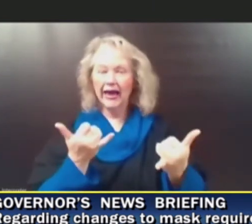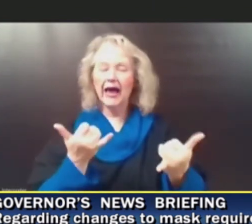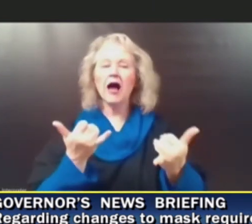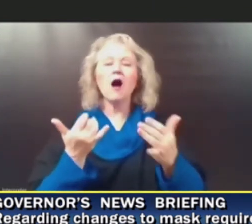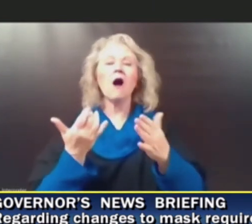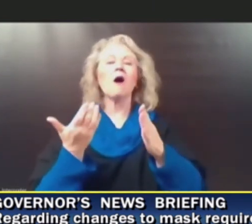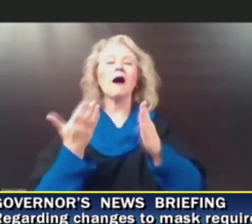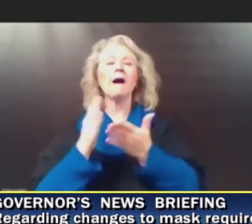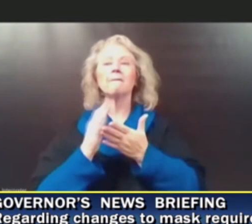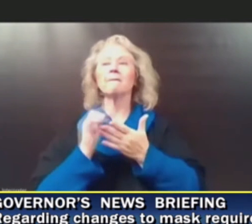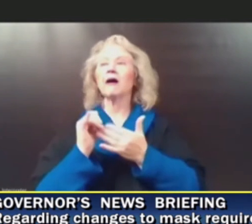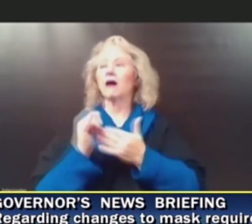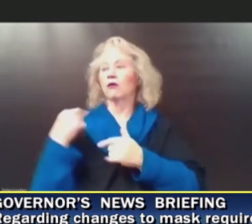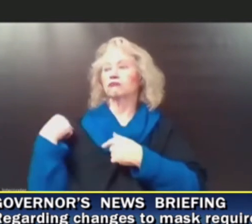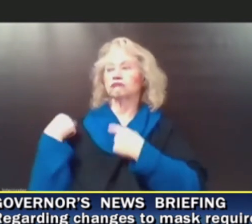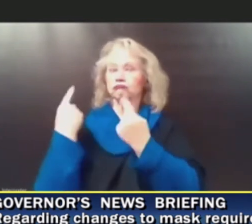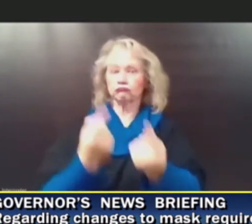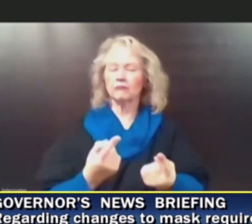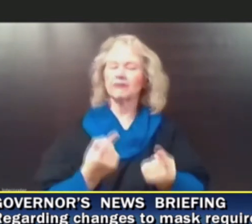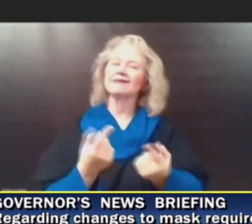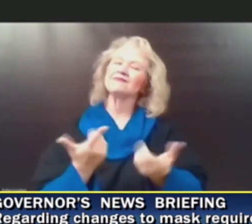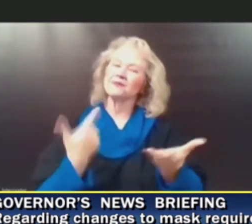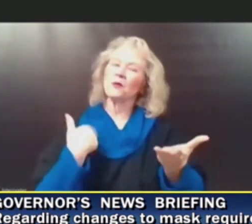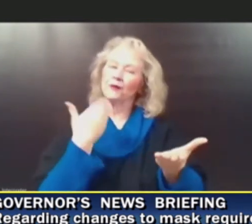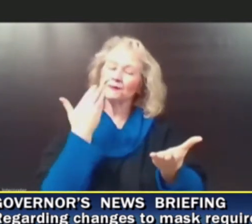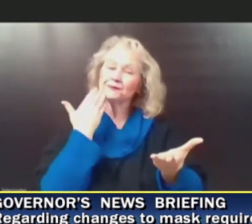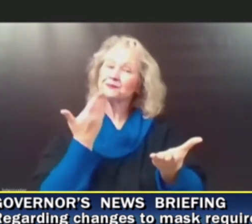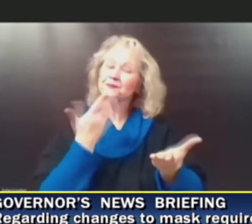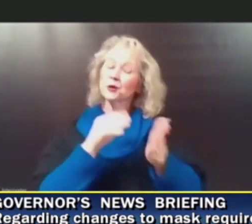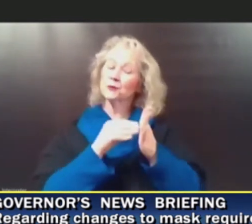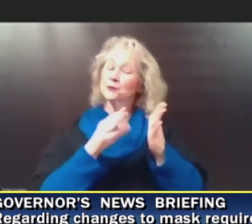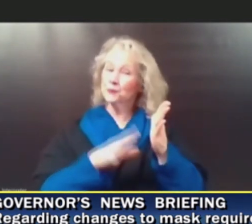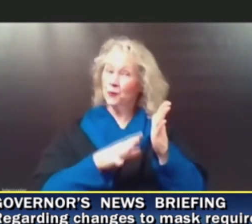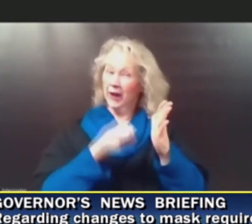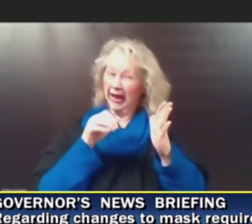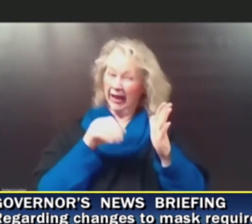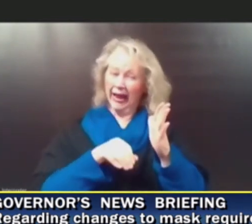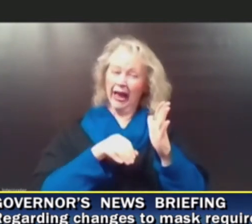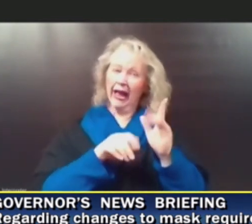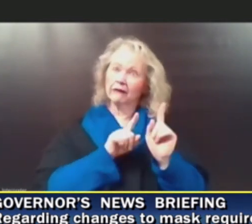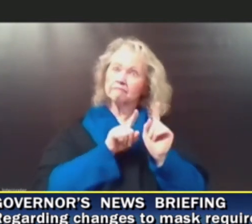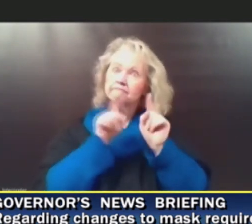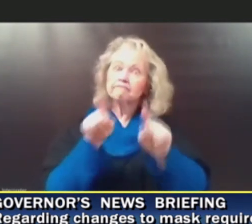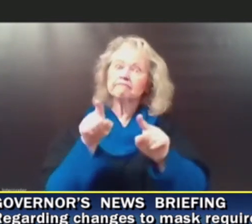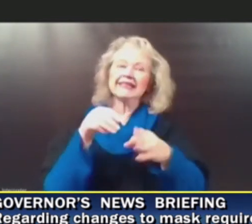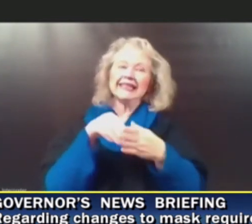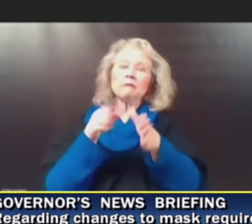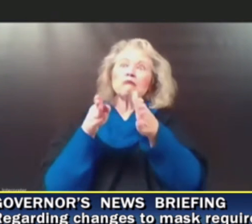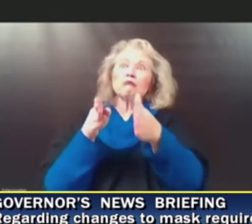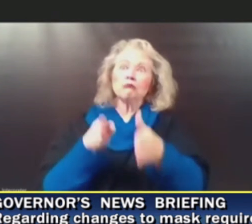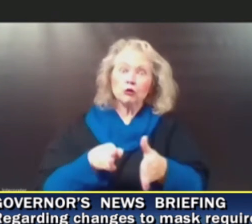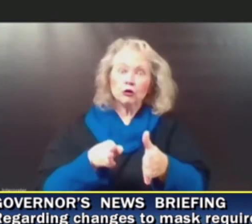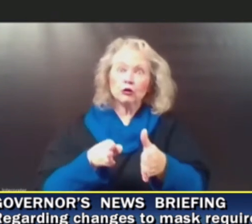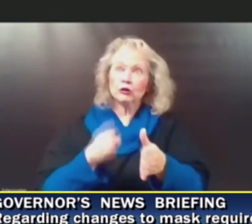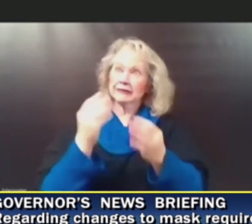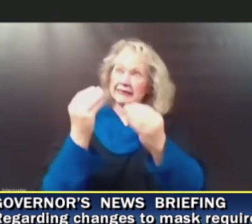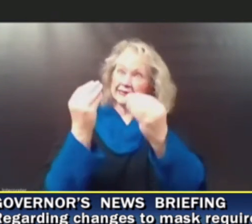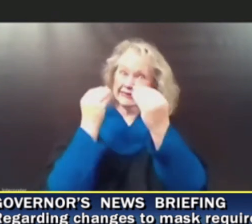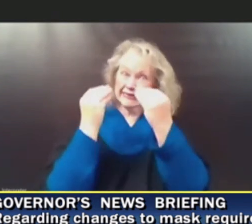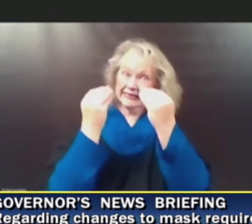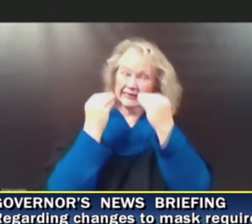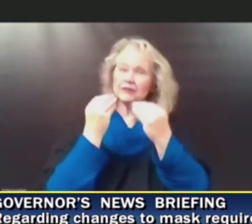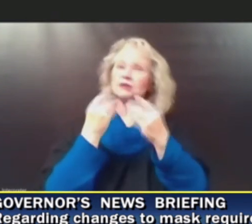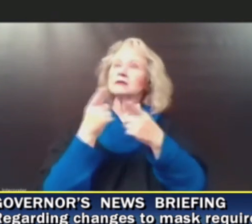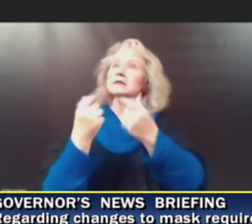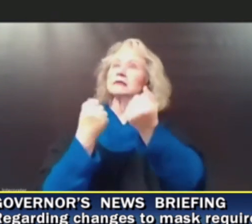today is that students learn better when they have access to in-person instruction, access to a variety of